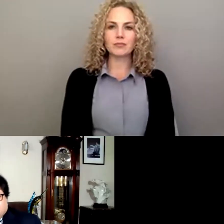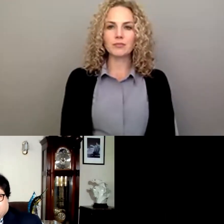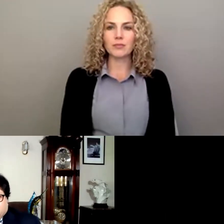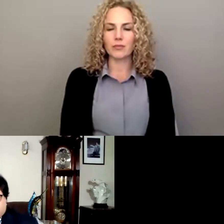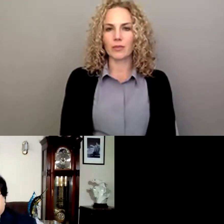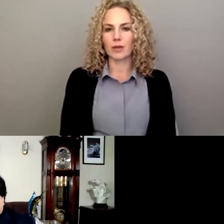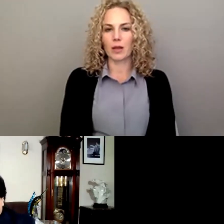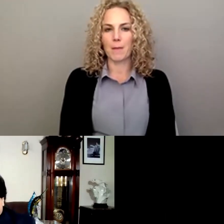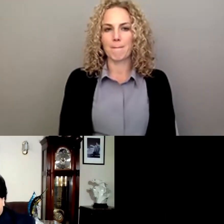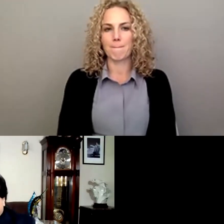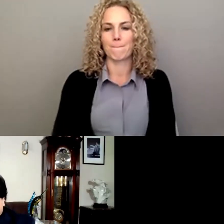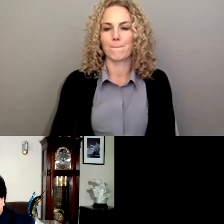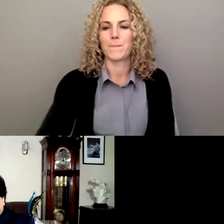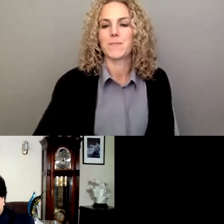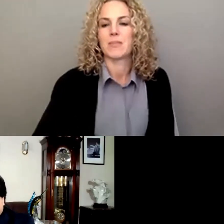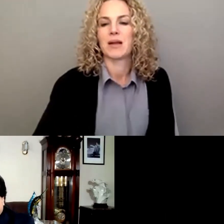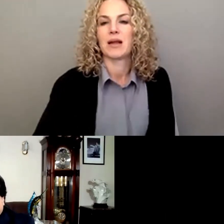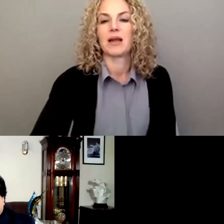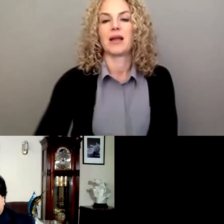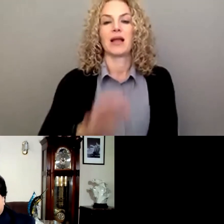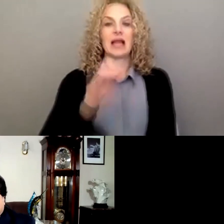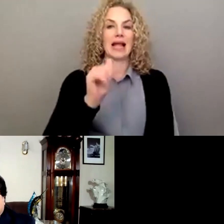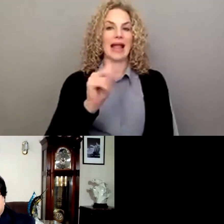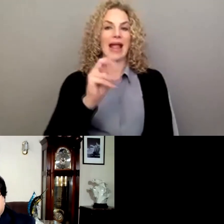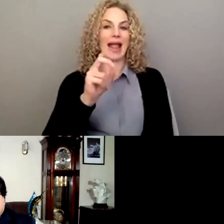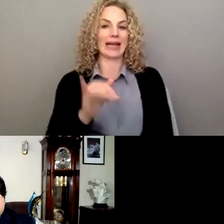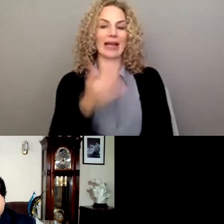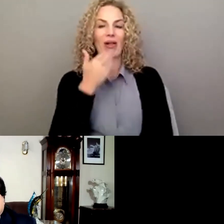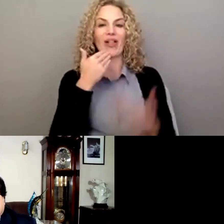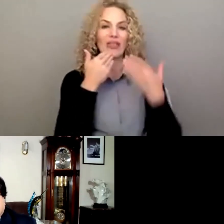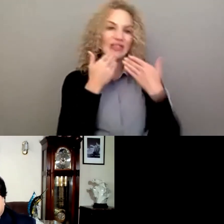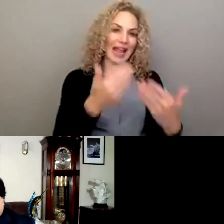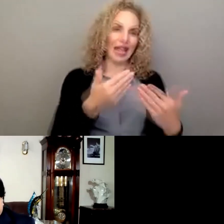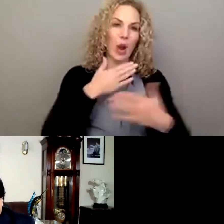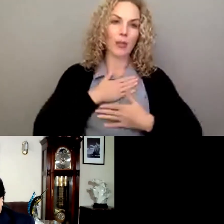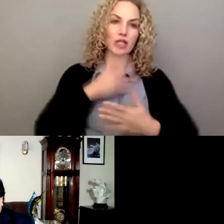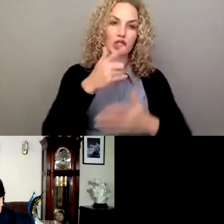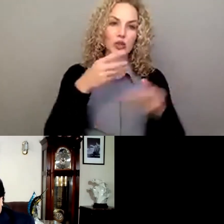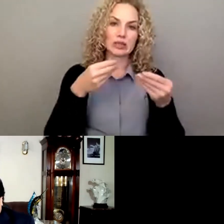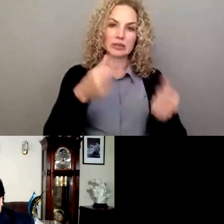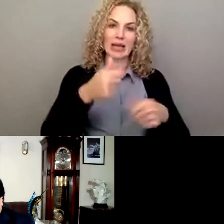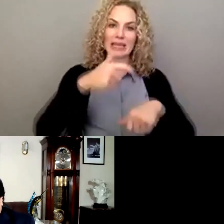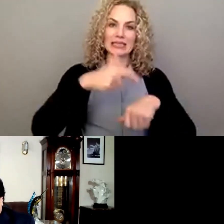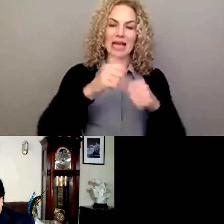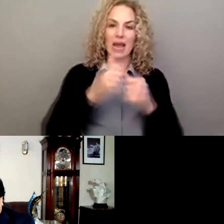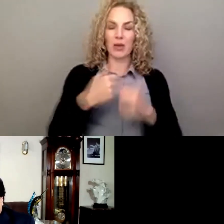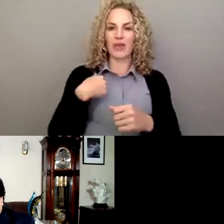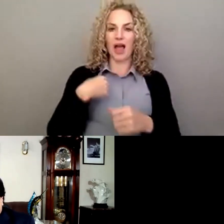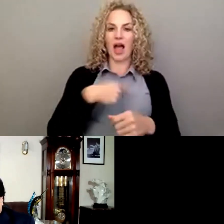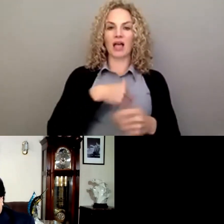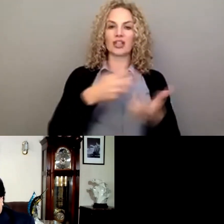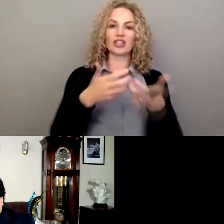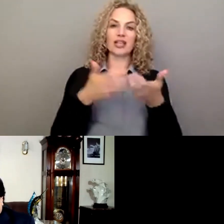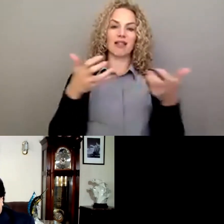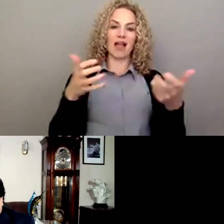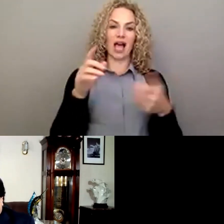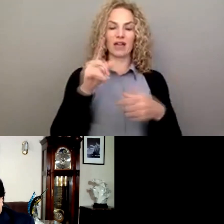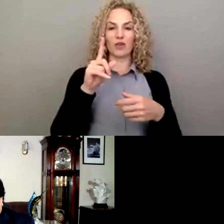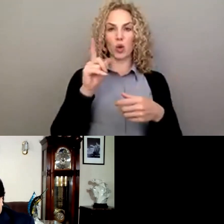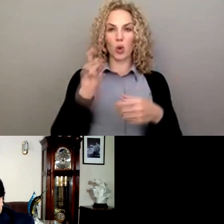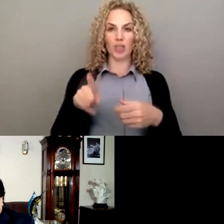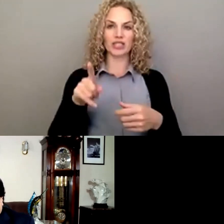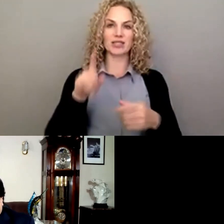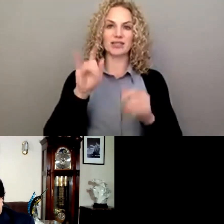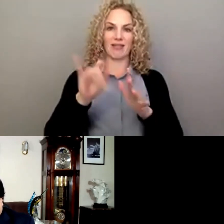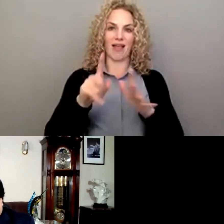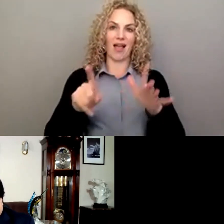Andy, thank you very much. And I really appreciate you spending the time with us. There's a lot more questions that come